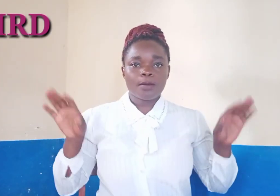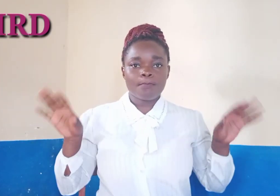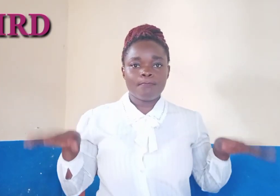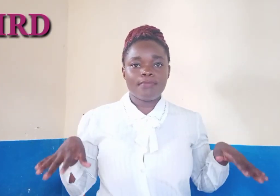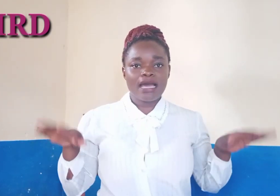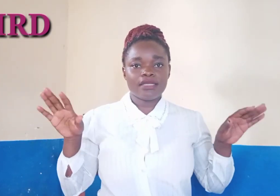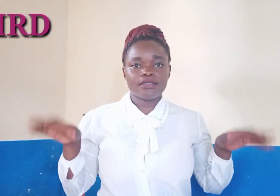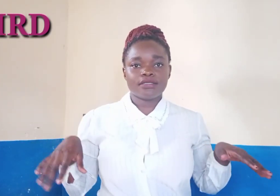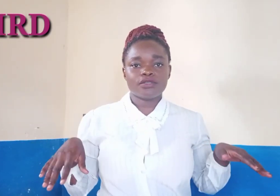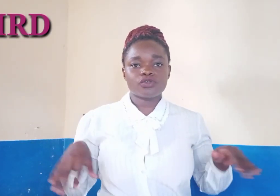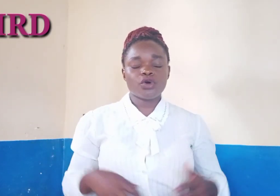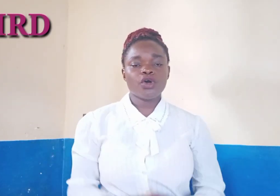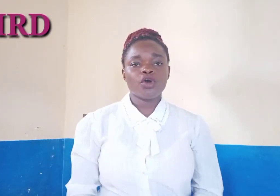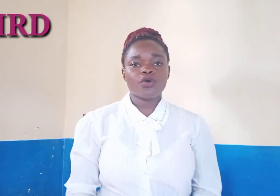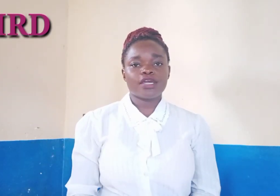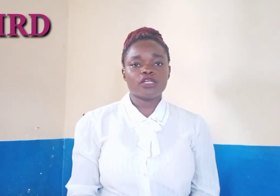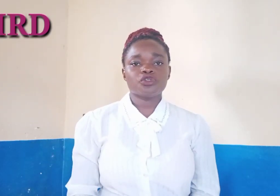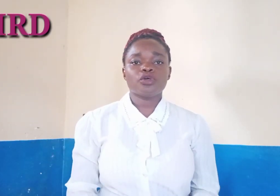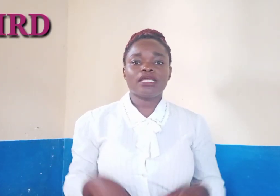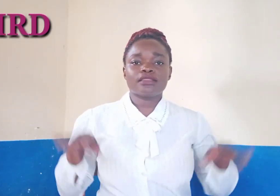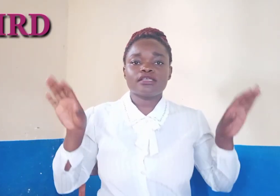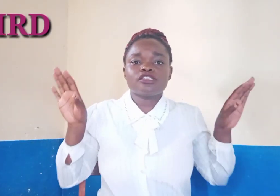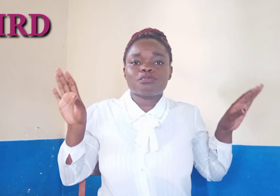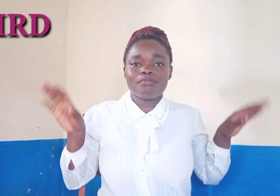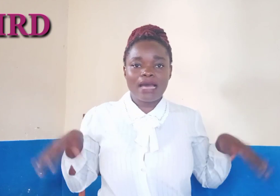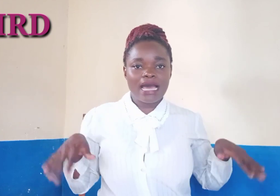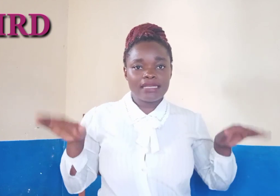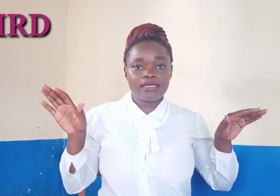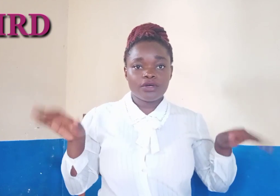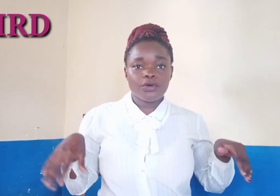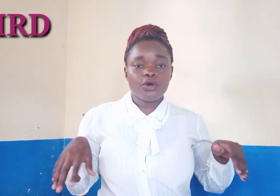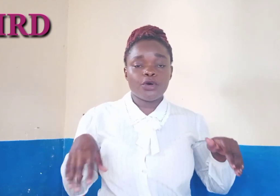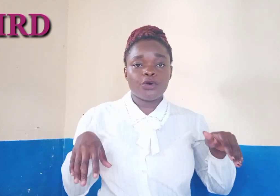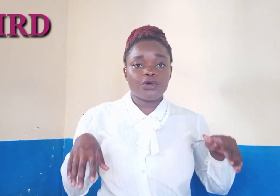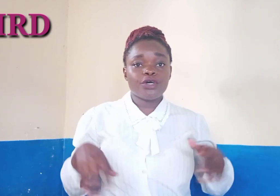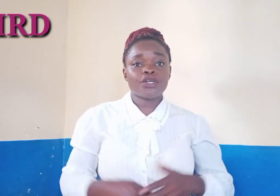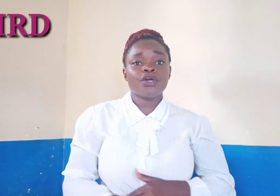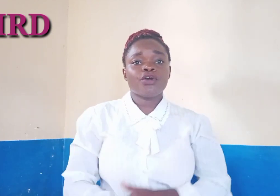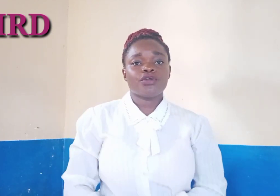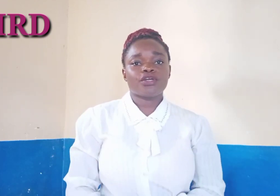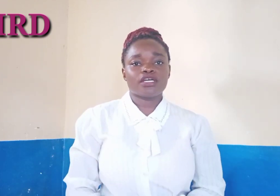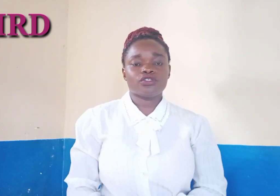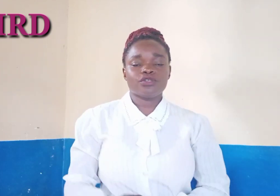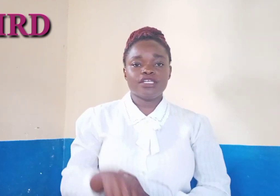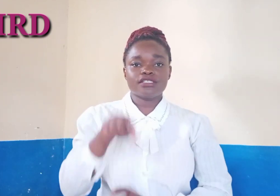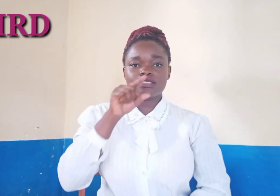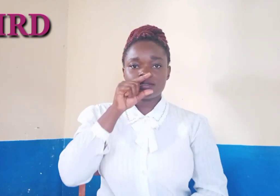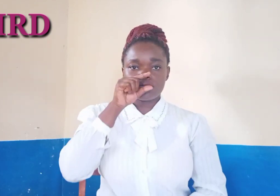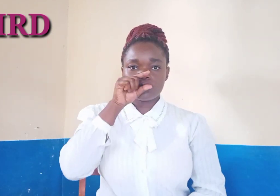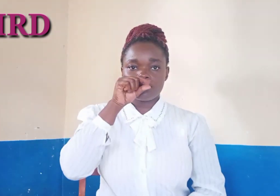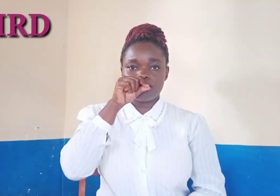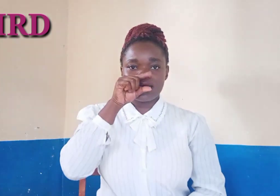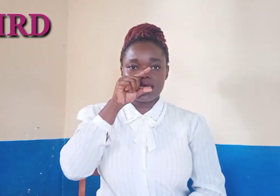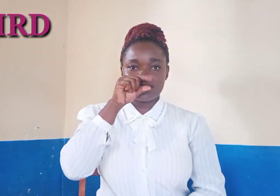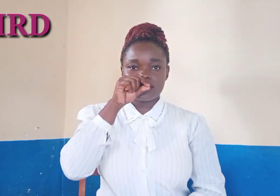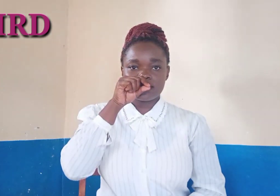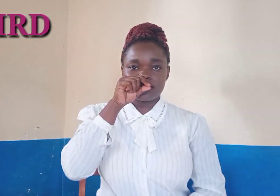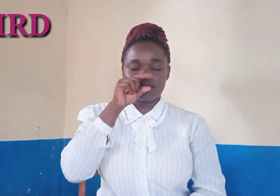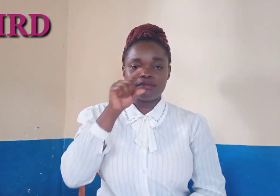bad so you can do like this bad or you can do it bad the